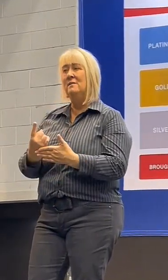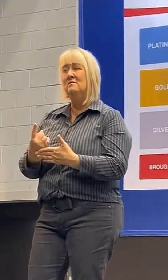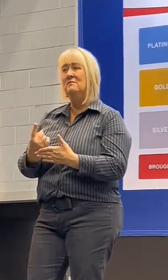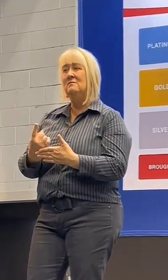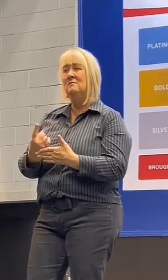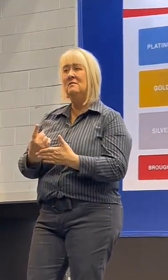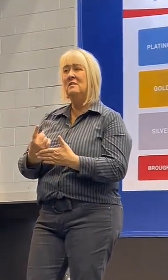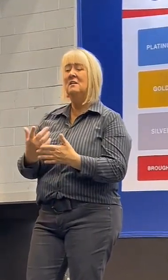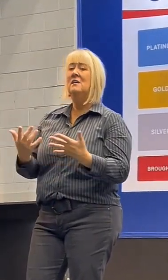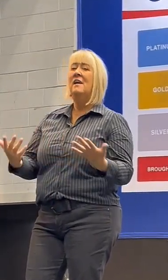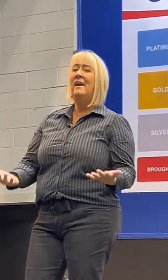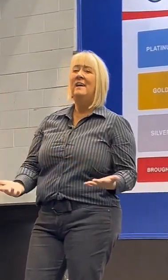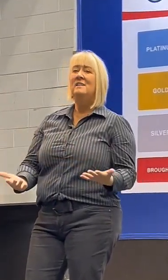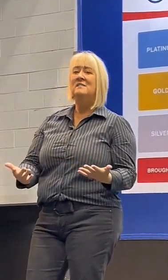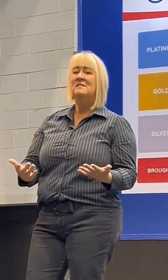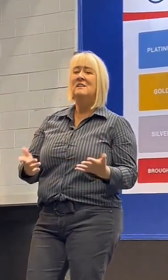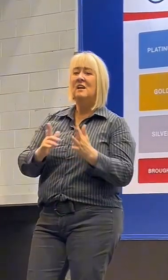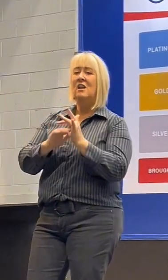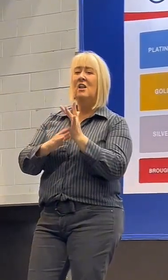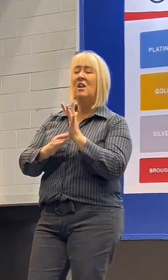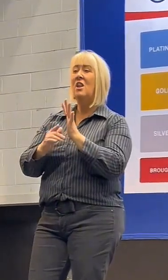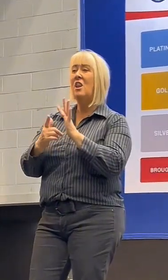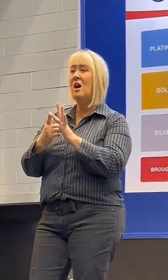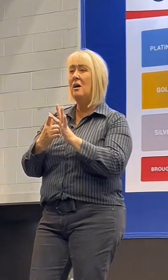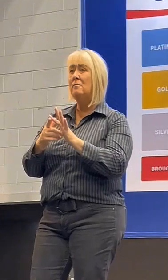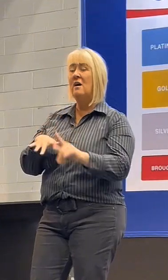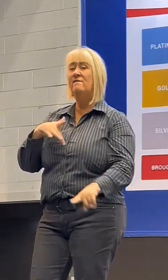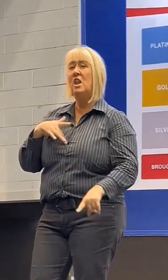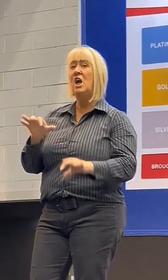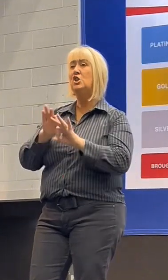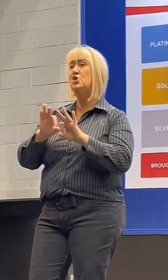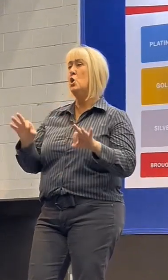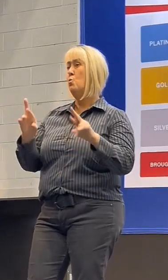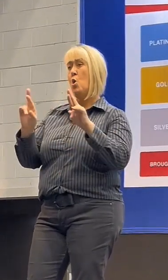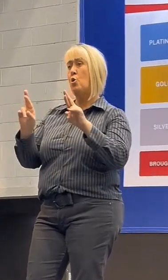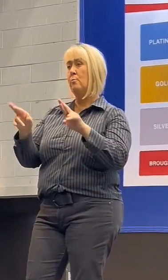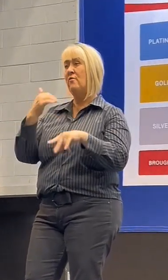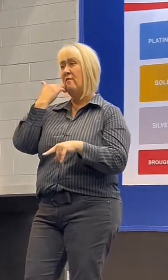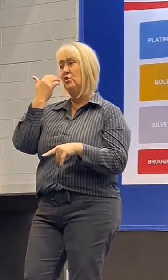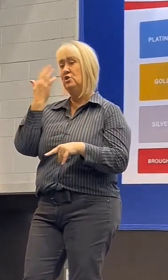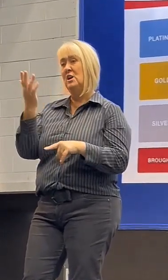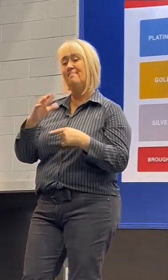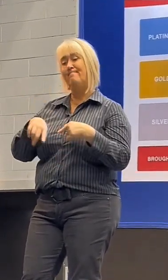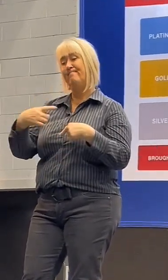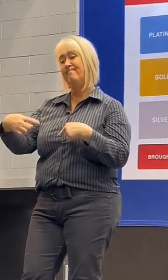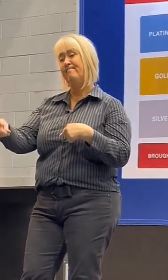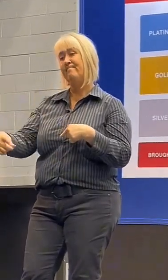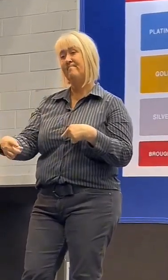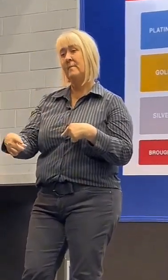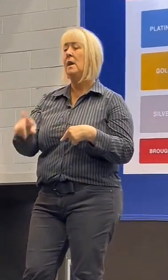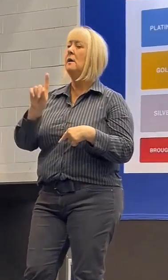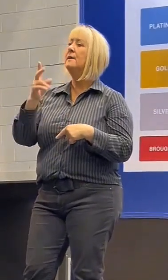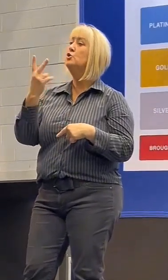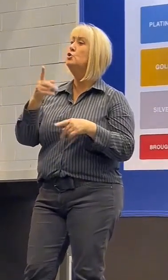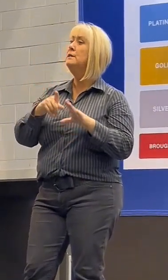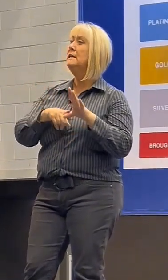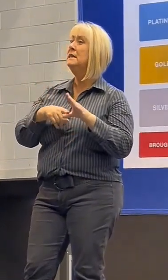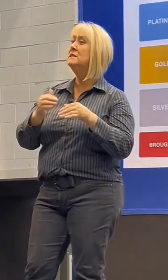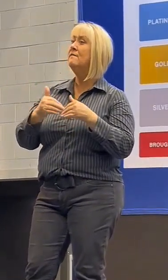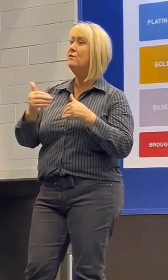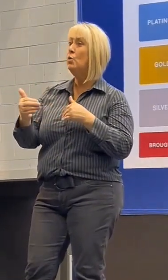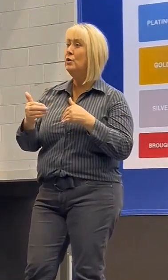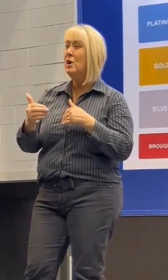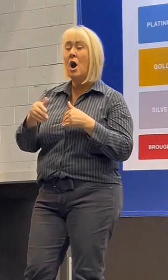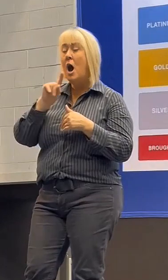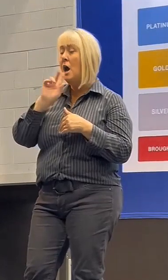to our faces, and that we basically had no hope of lasting. Fast forward two years, I could still barely leave